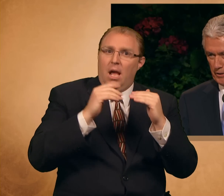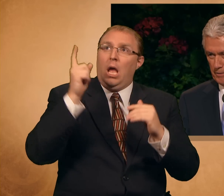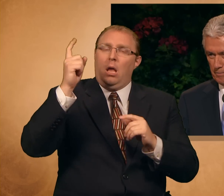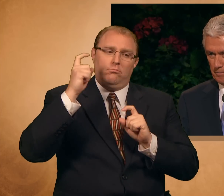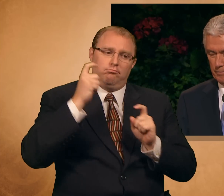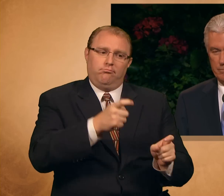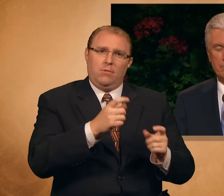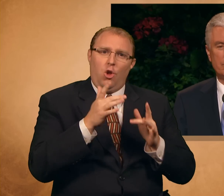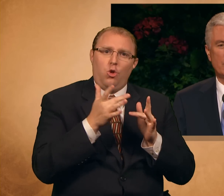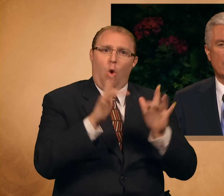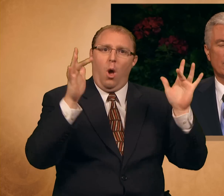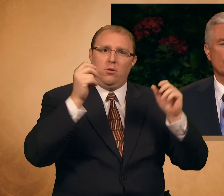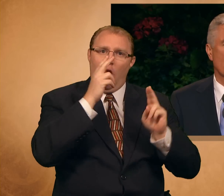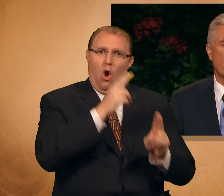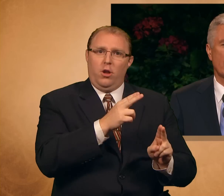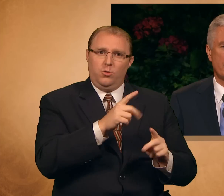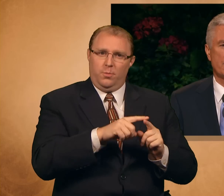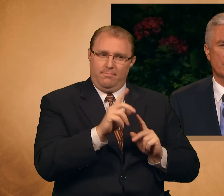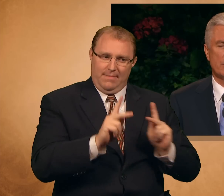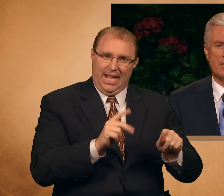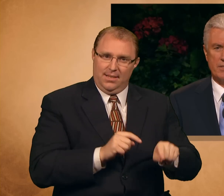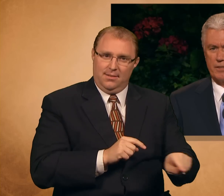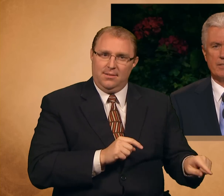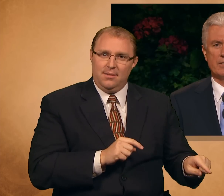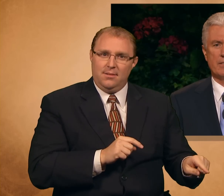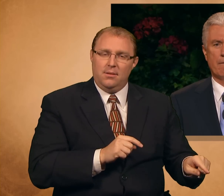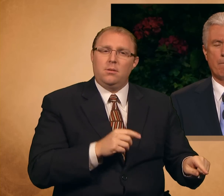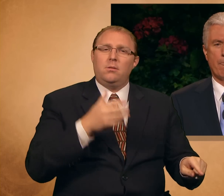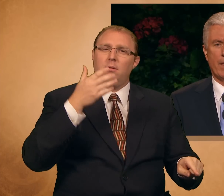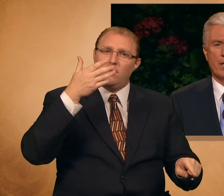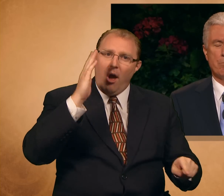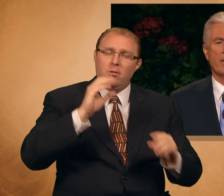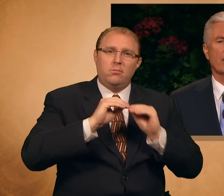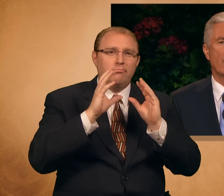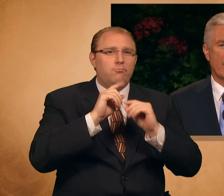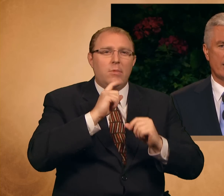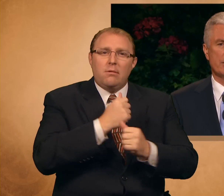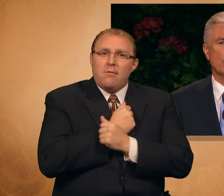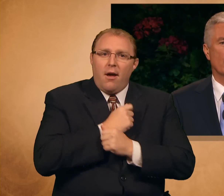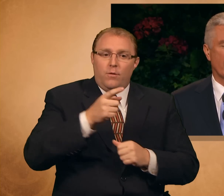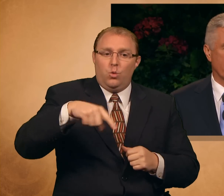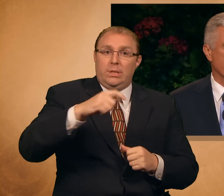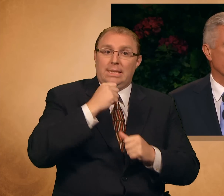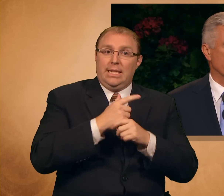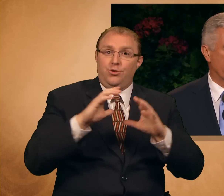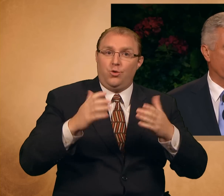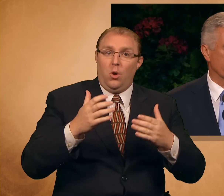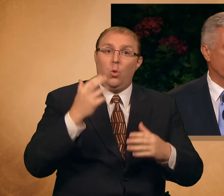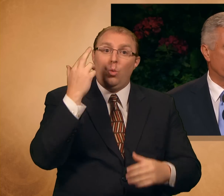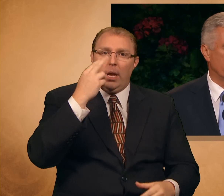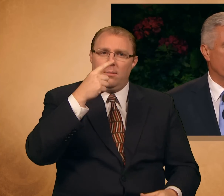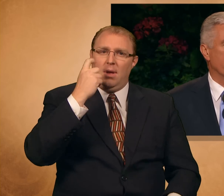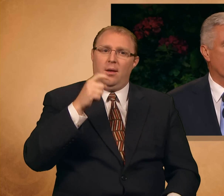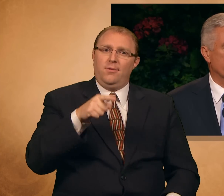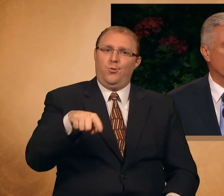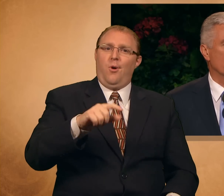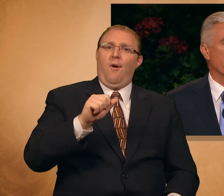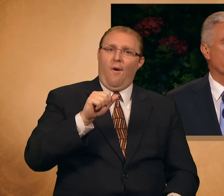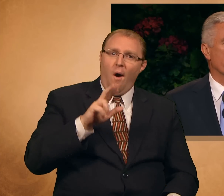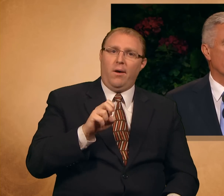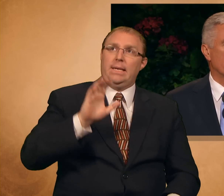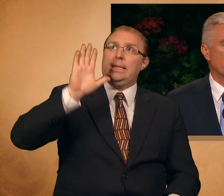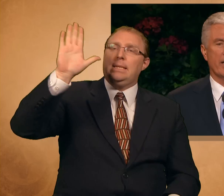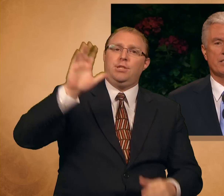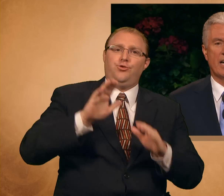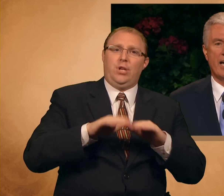honor. God loves you, sisters, because you are His child. He loves you